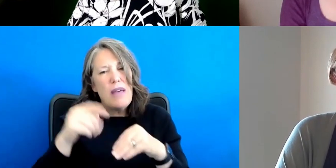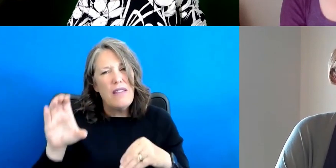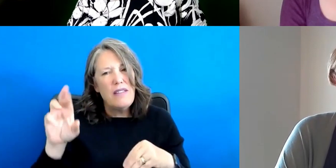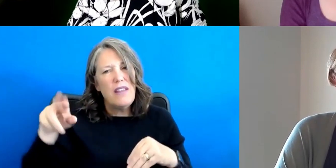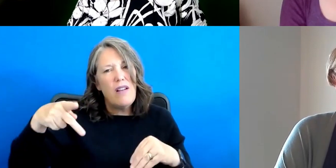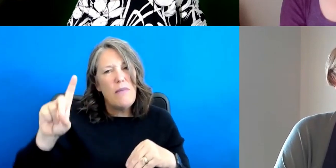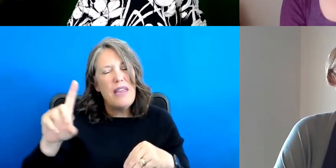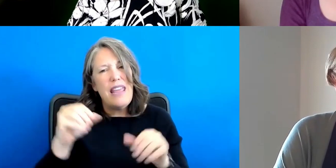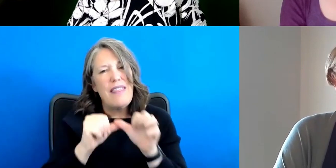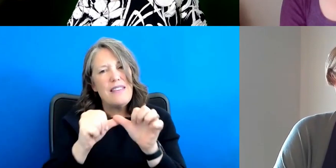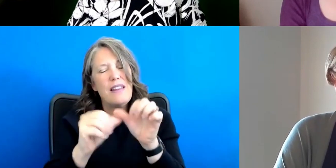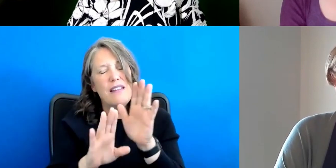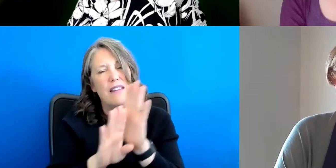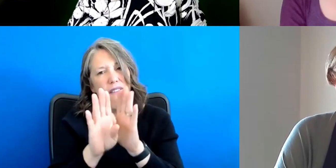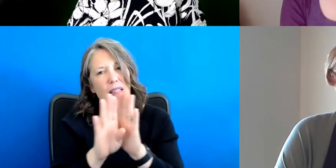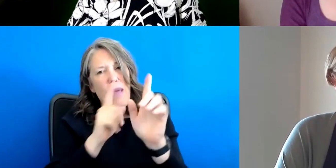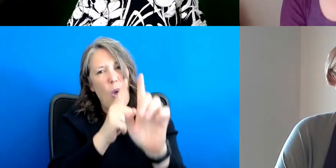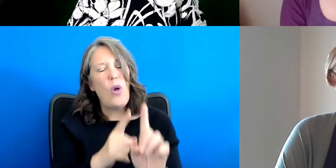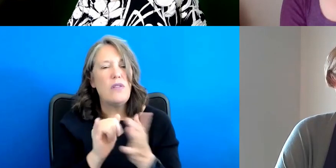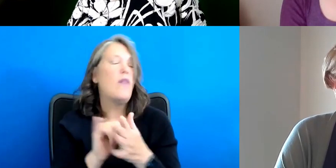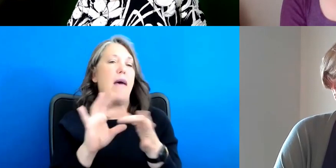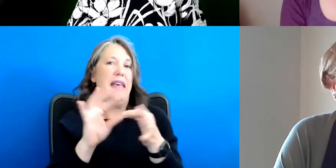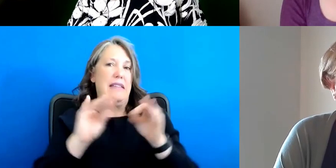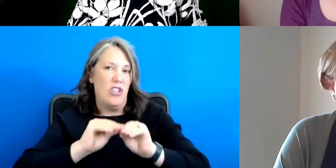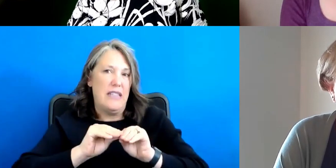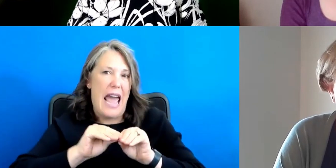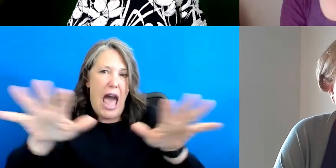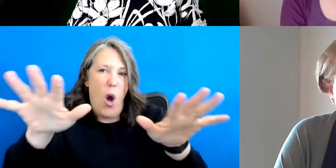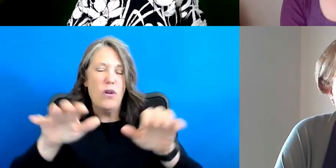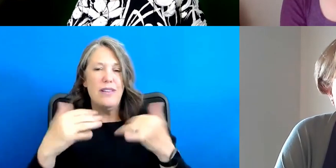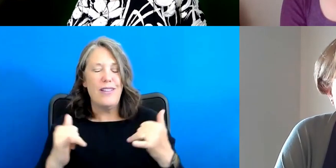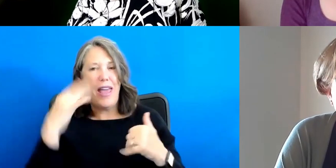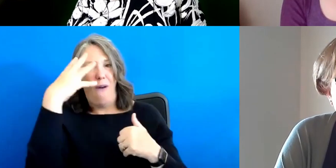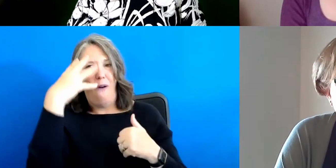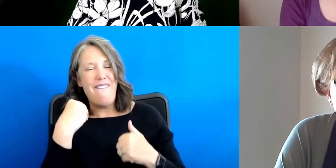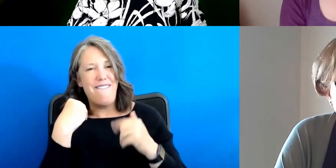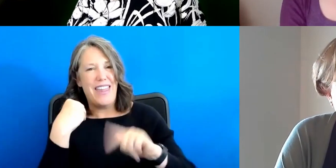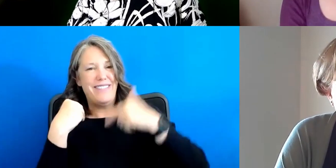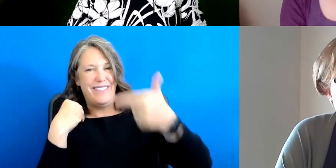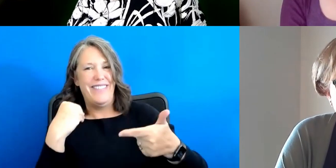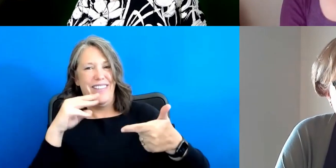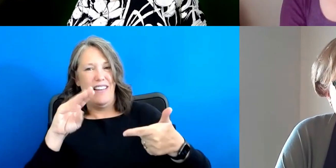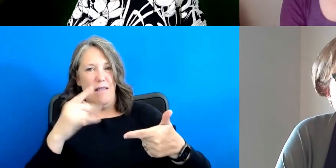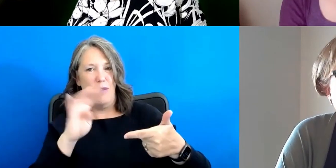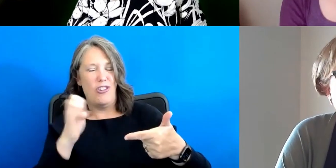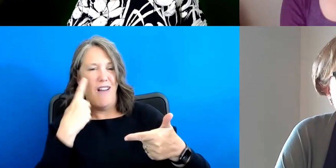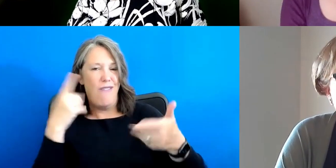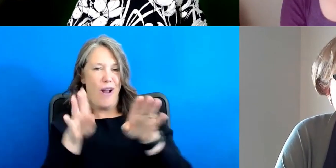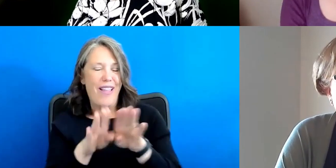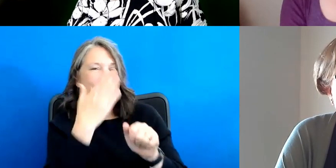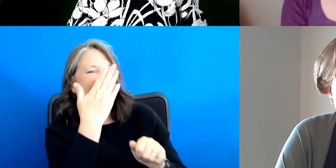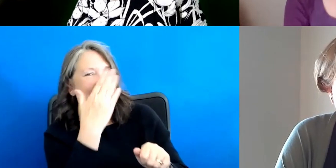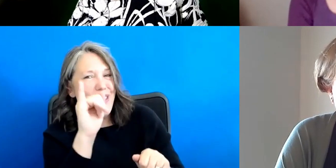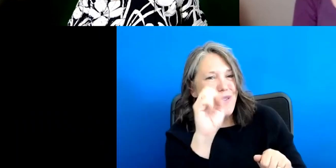and the sustainable development goals so that that messaging gets out. All right. I'll turn off my camera and let you take it from here, Michelle, for closing. Thank you,